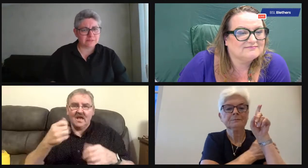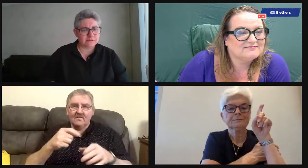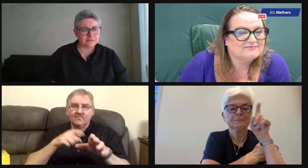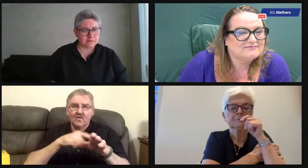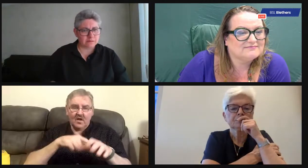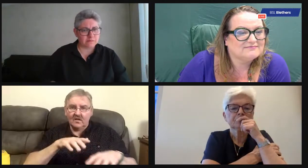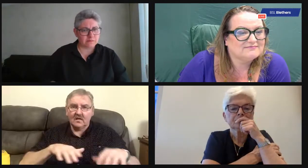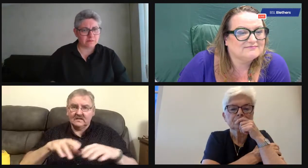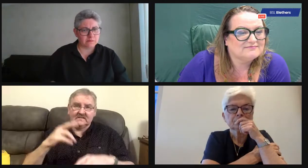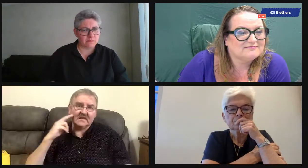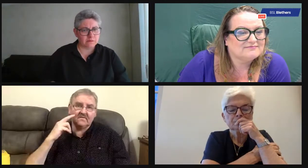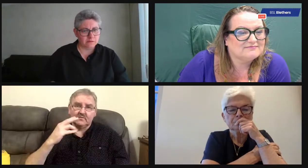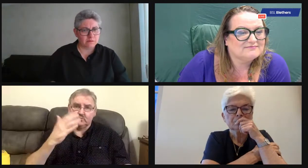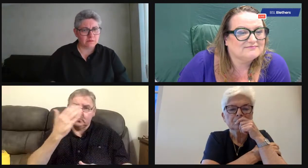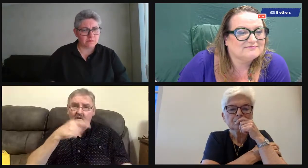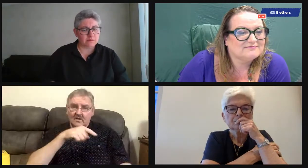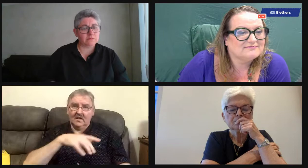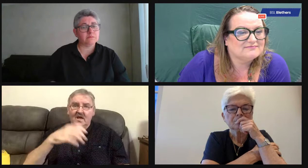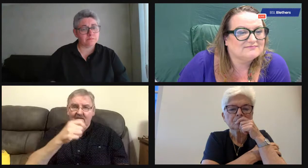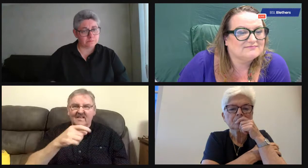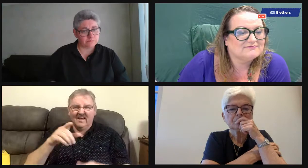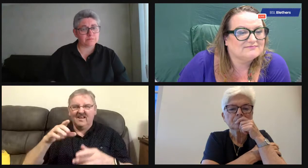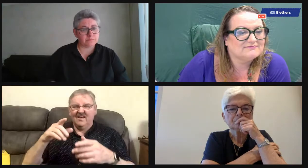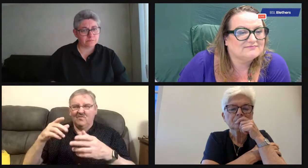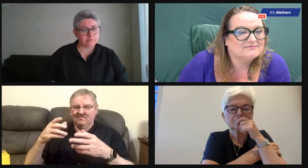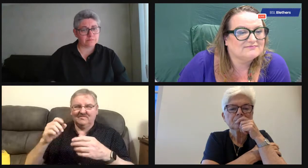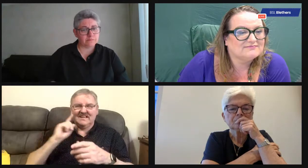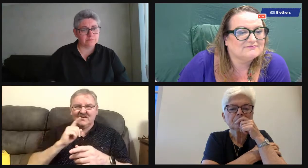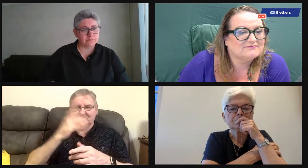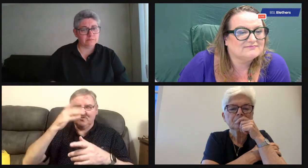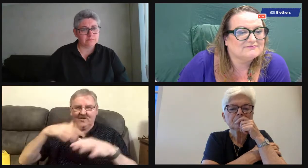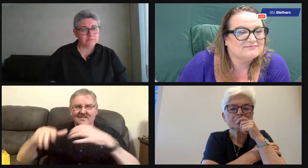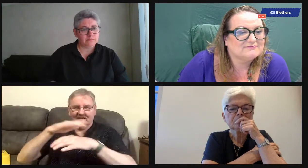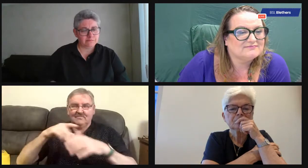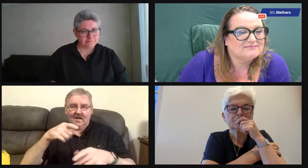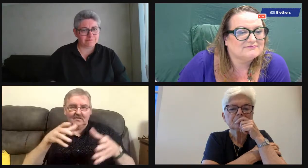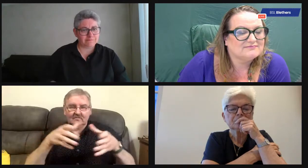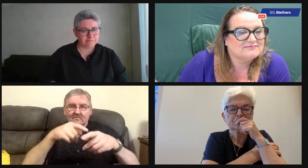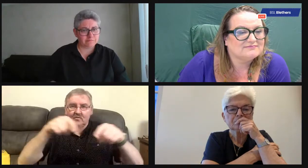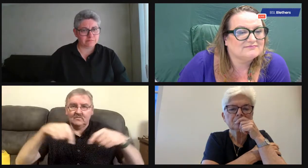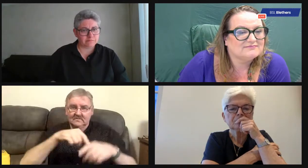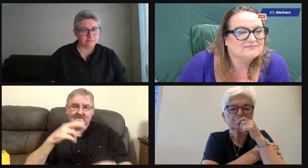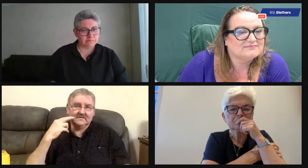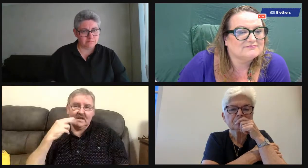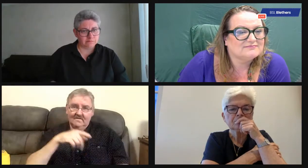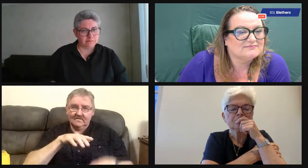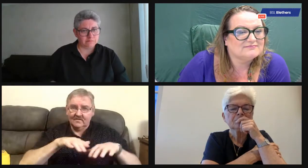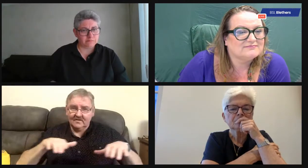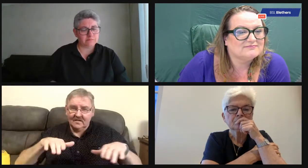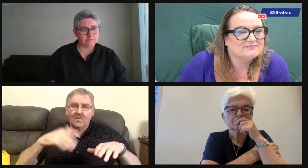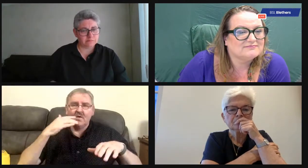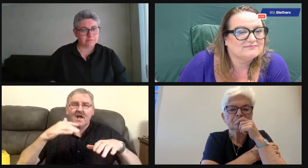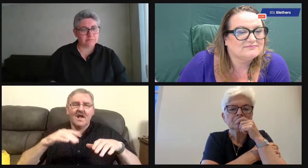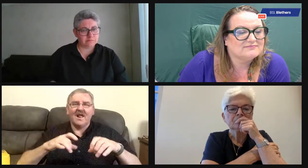them navigate the hearing world. You know, a lot of young people in Aberdeen, there's some at a deaf school, deaf unit.